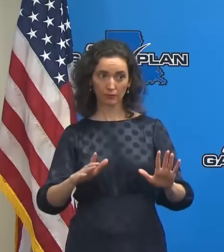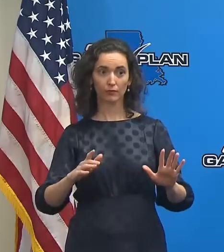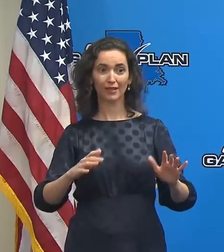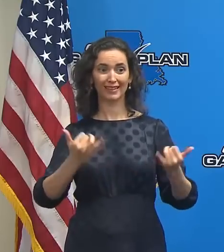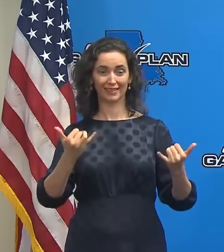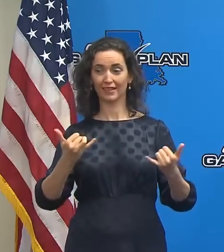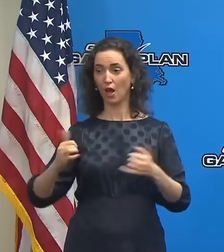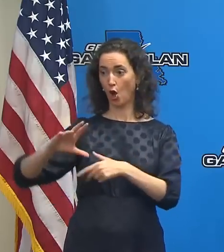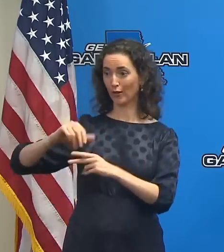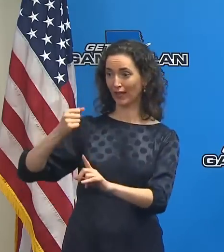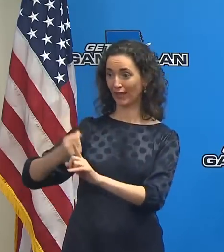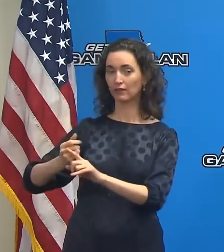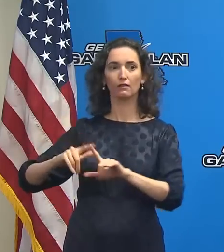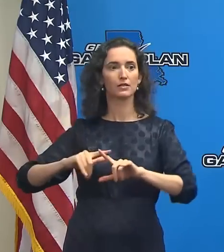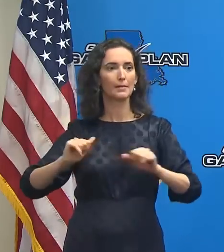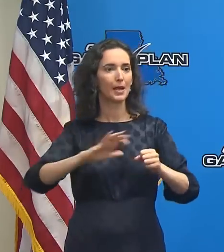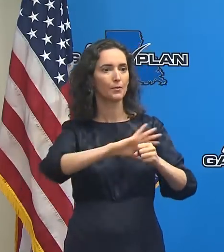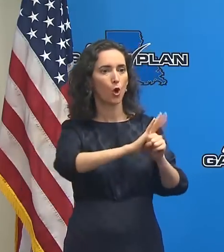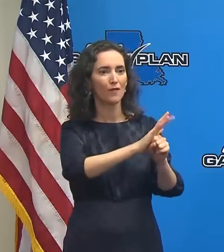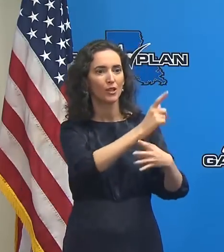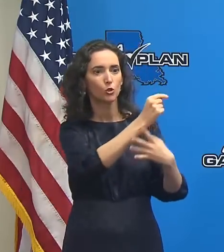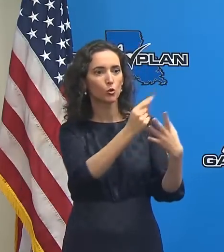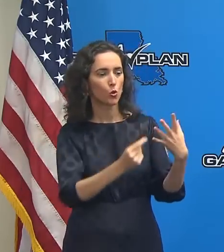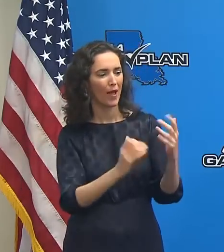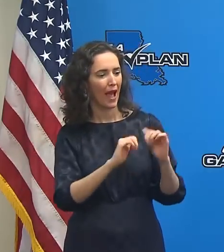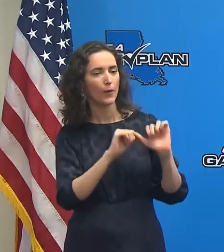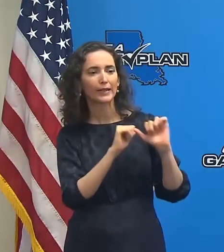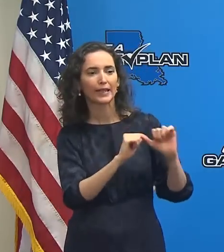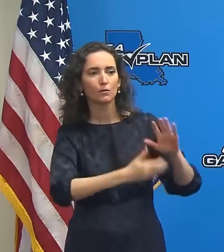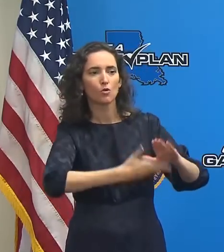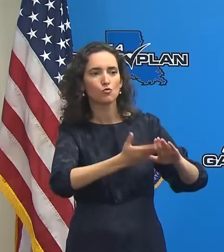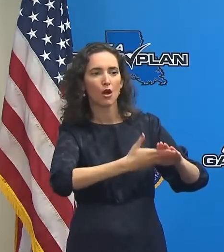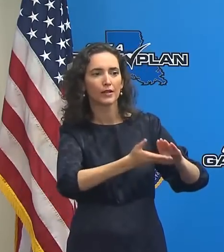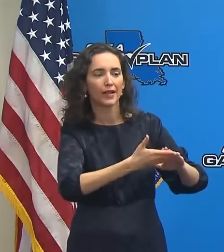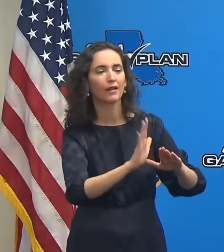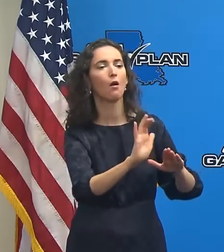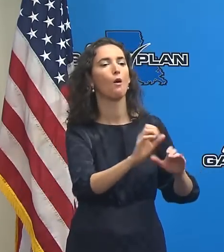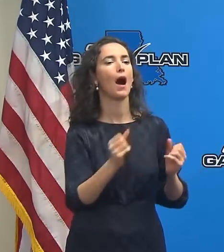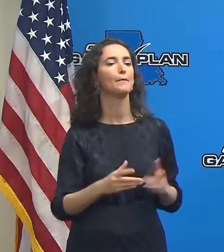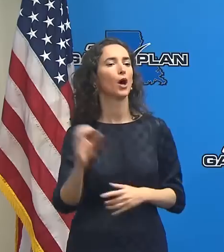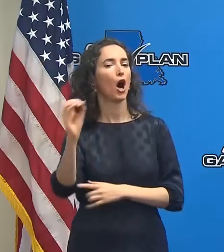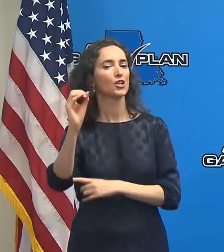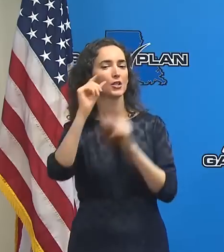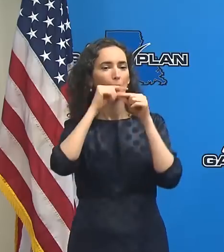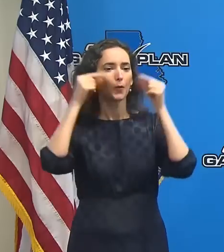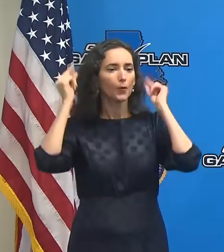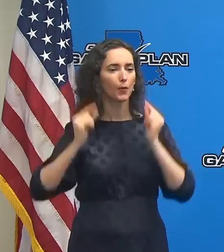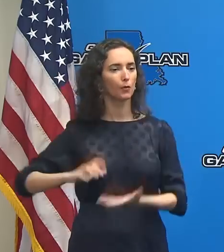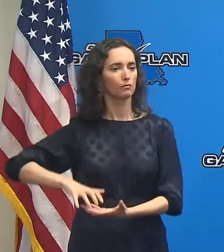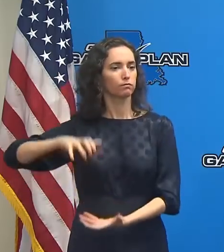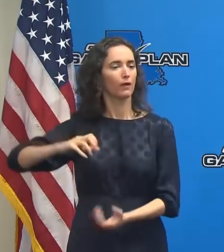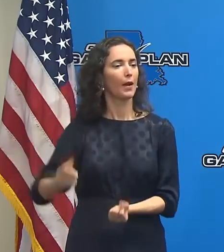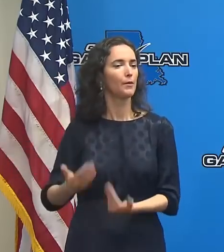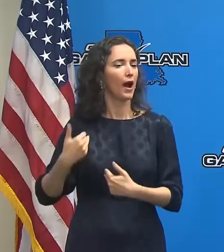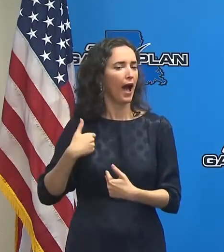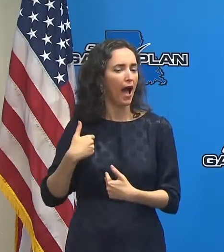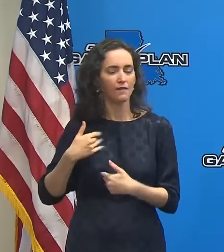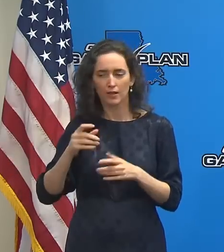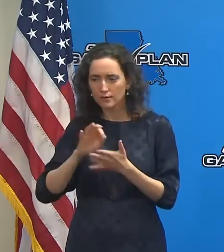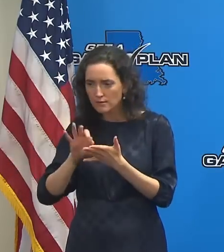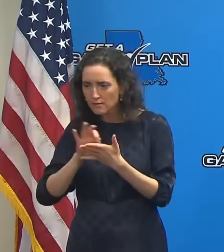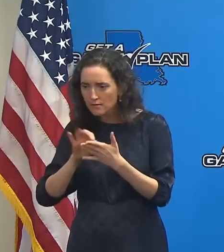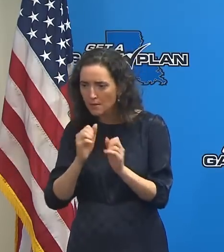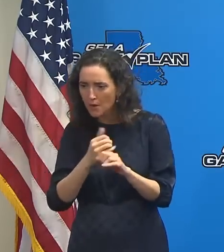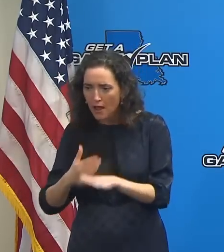can continue uninterrupted? And then you start looking at things like oxygen supplies and so forth. And so we're, we're working with them